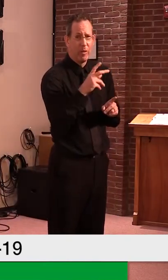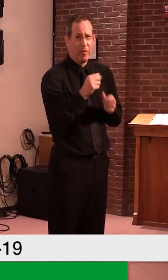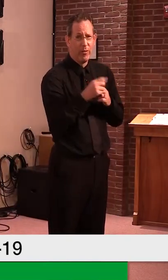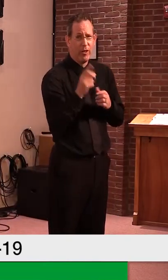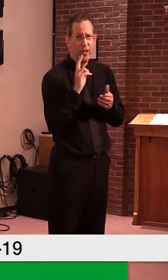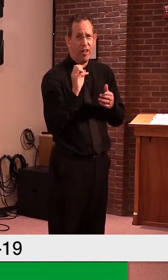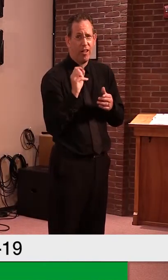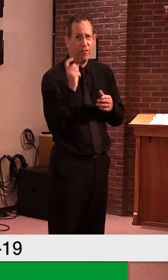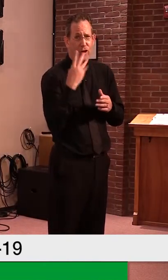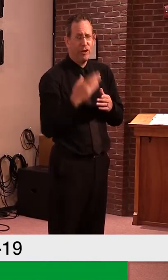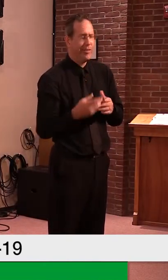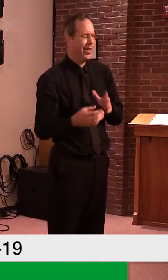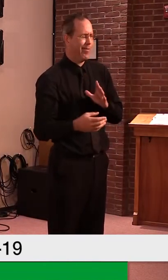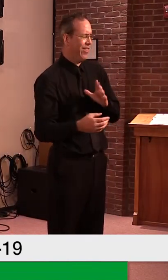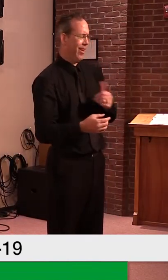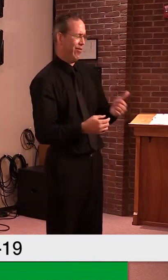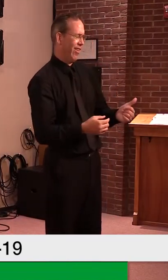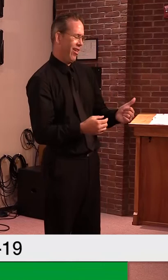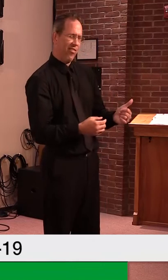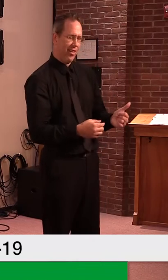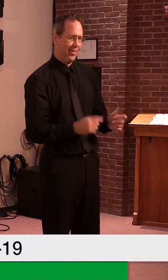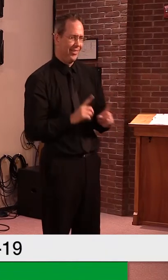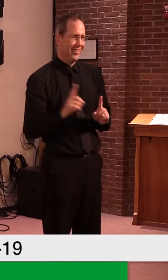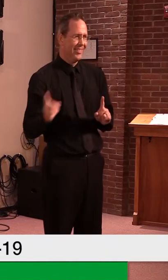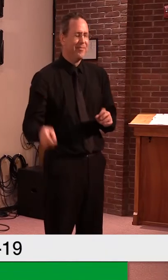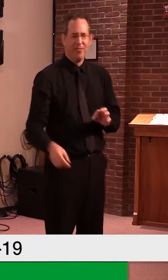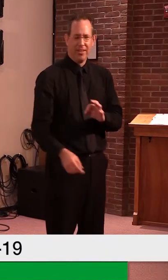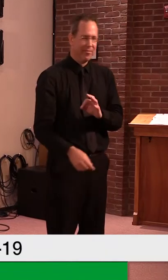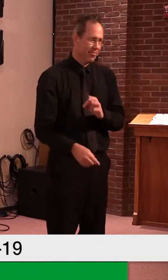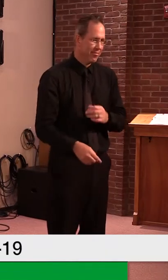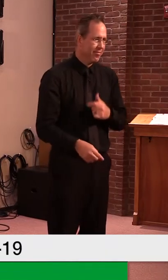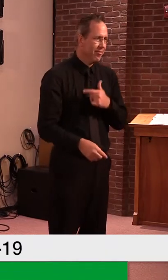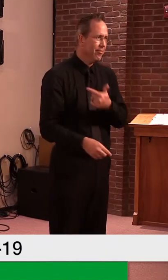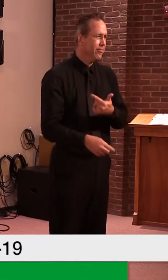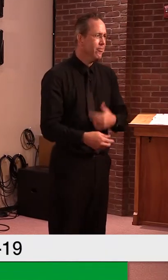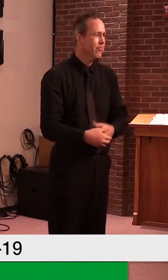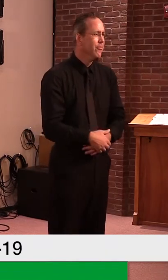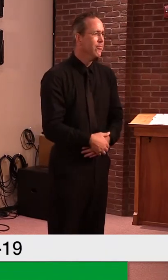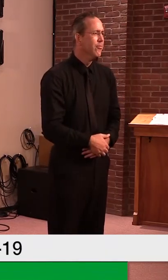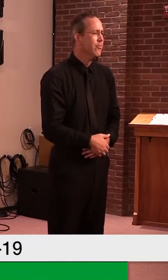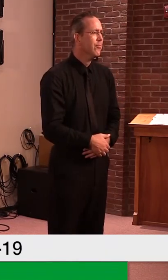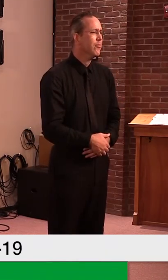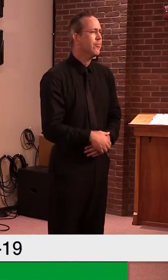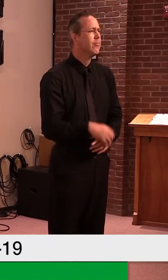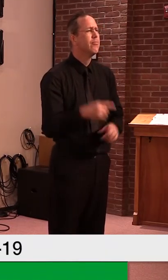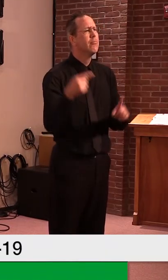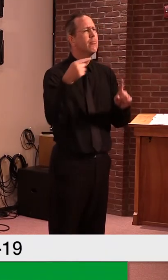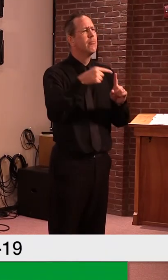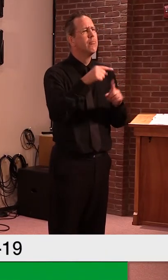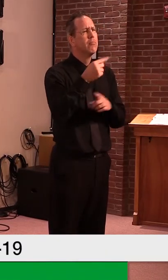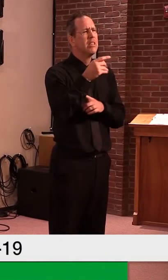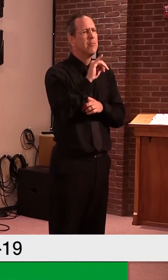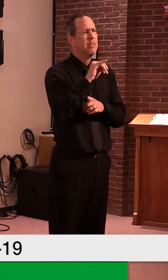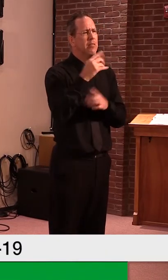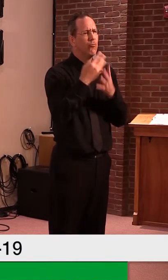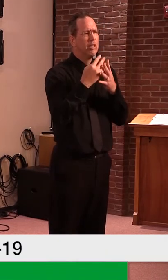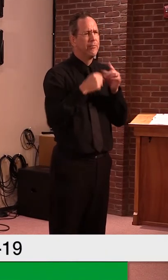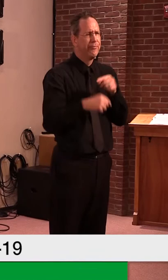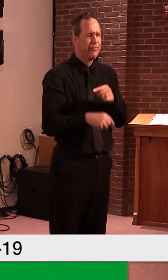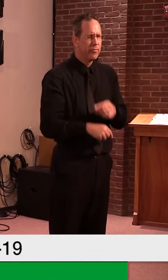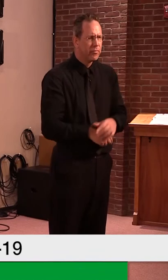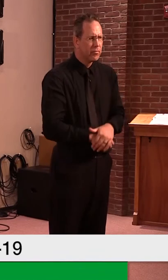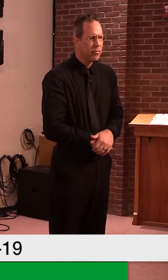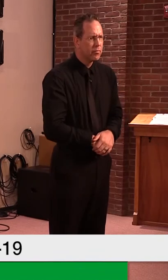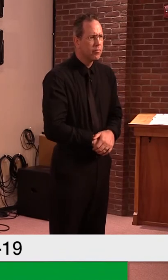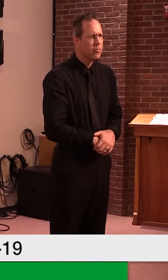Uh, most of these questions involve, um, the Mississippi situation. The first one is whether Vermont inmates down there